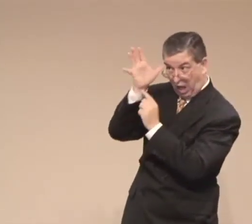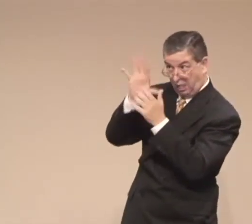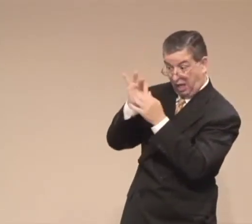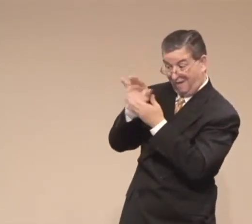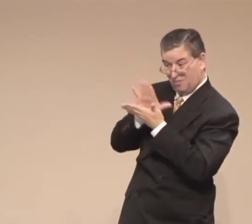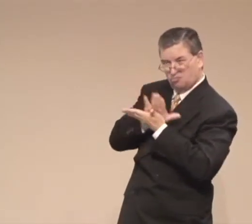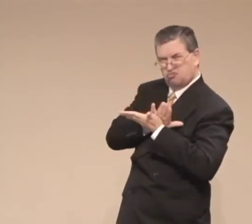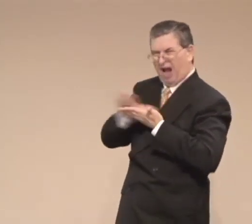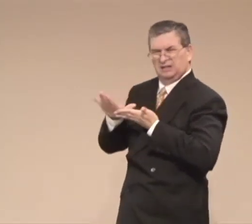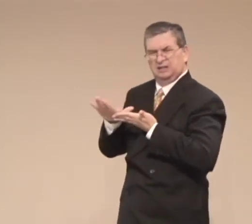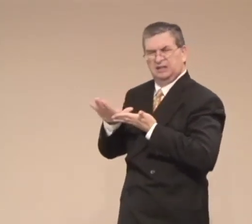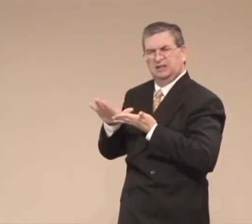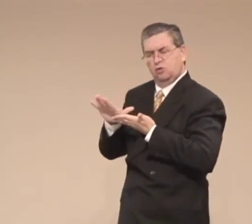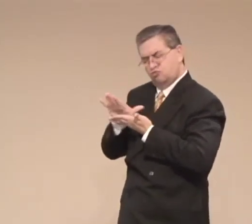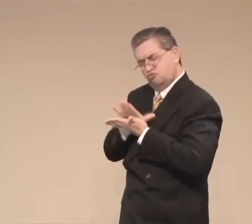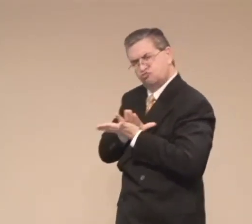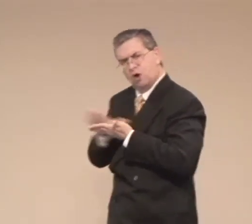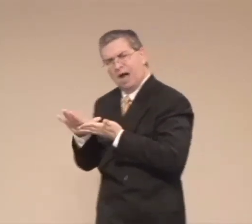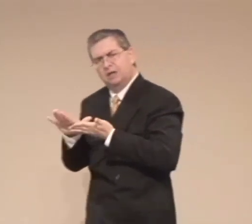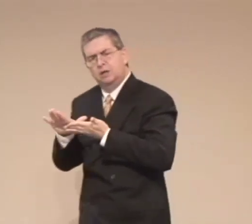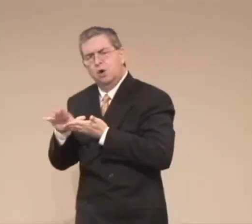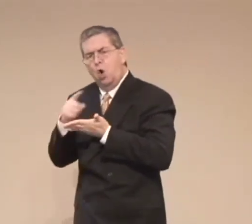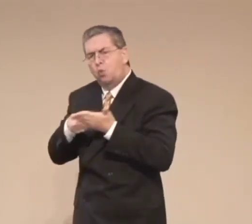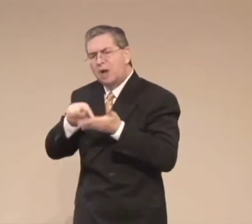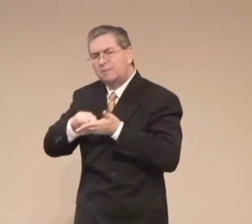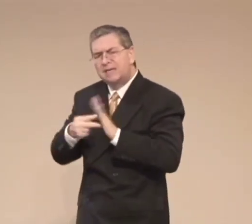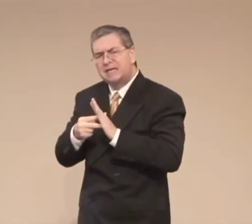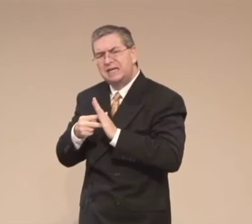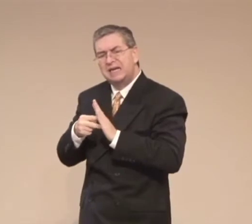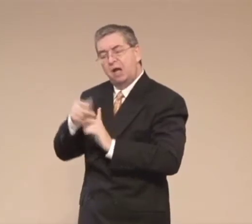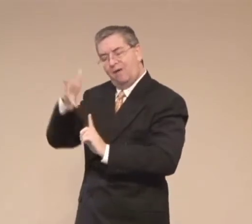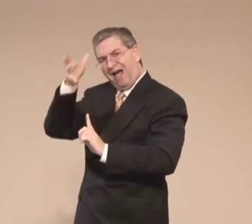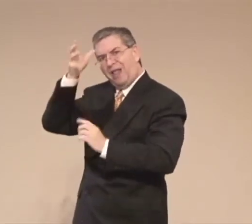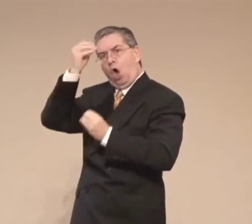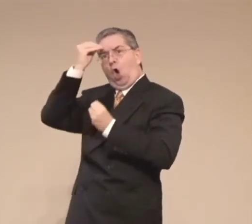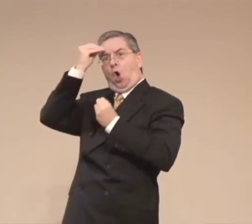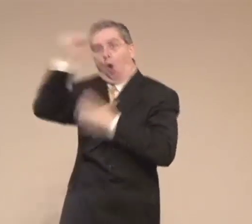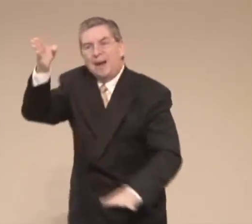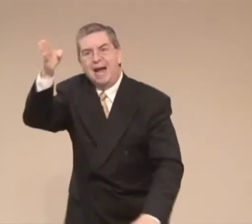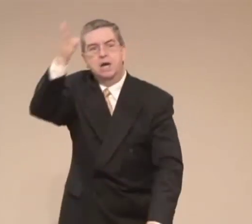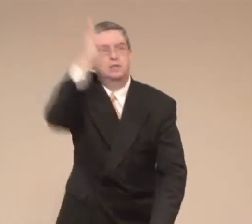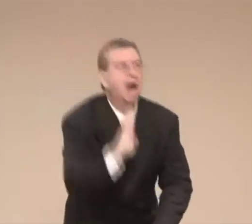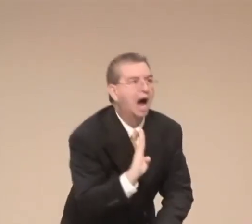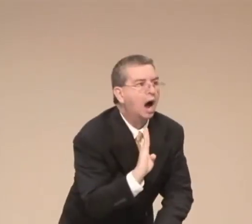shall greatly rejoice. We're the king. God